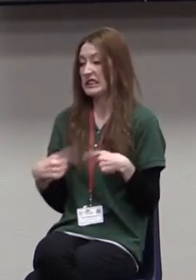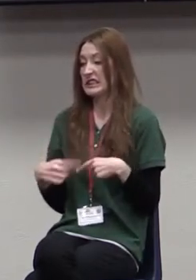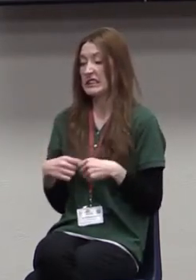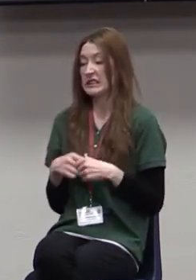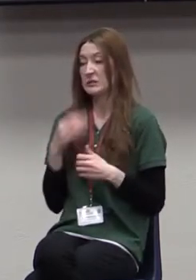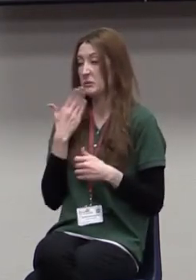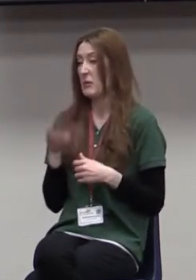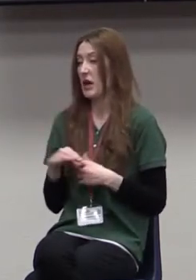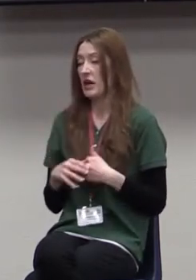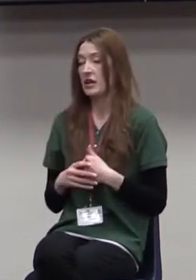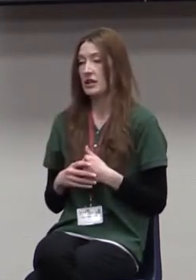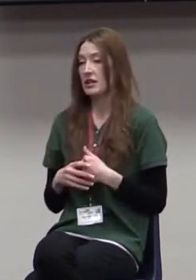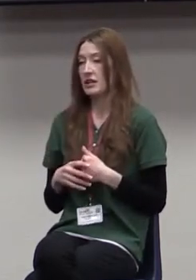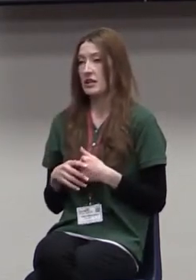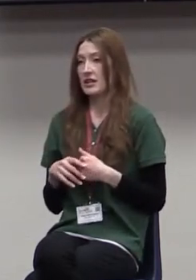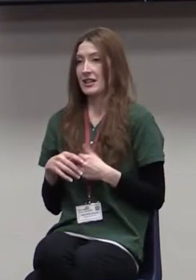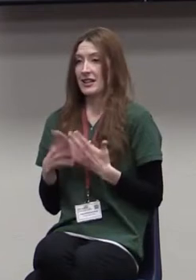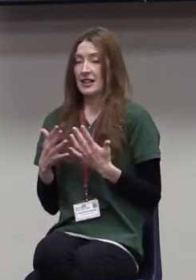they're worn out.